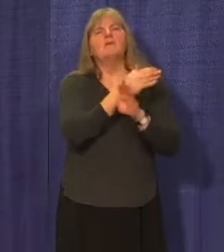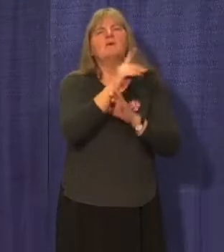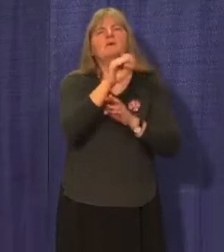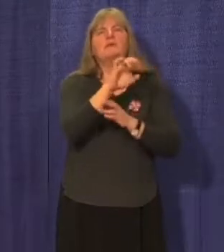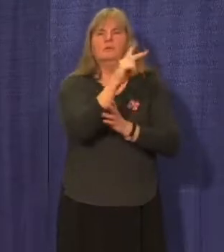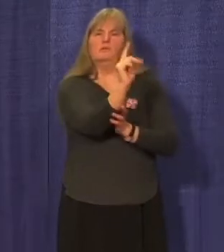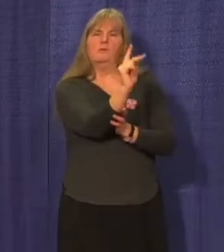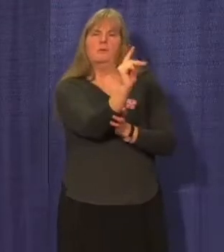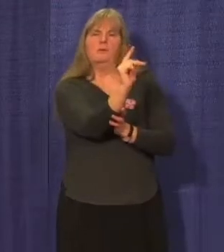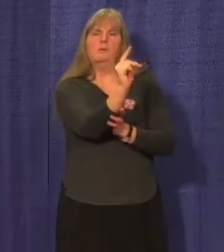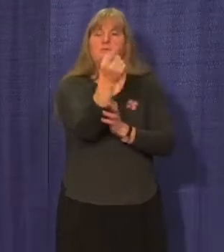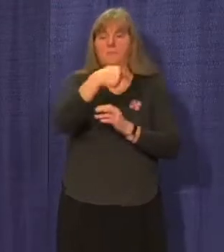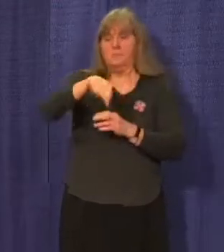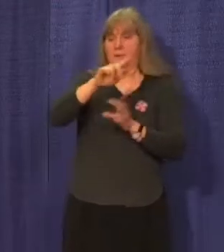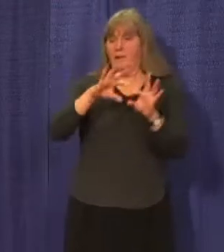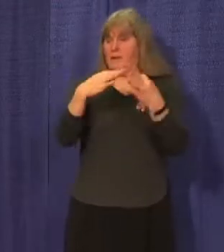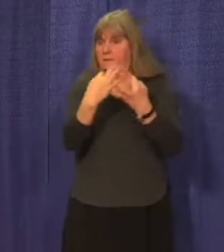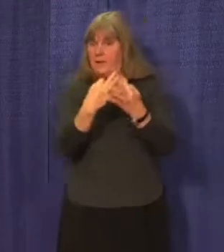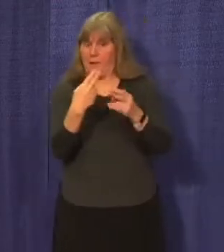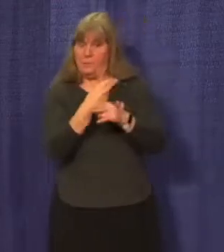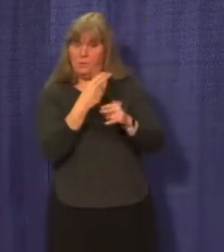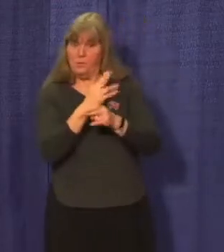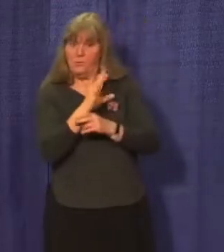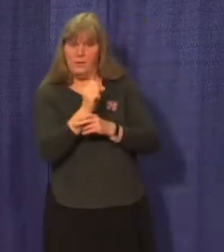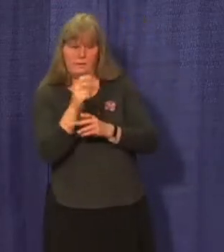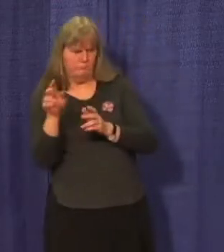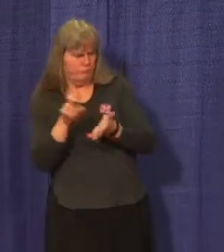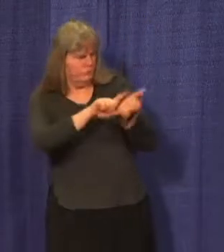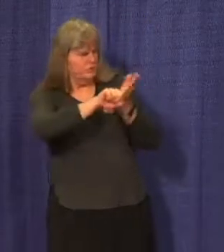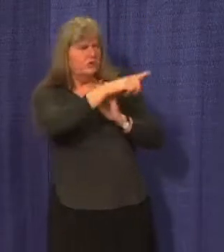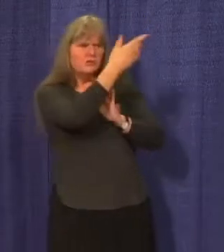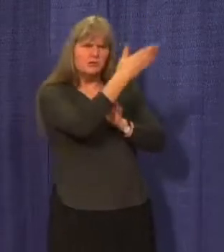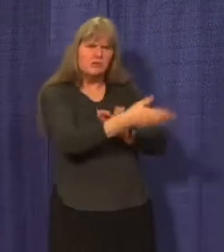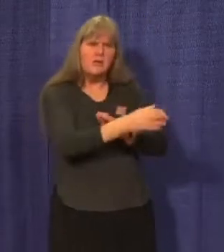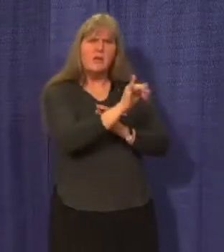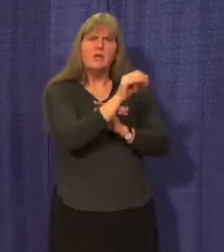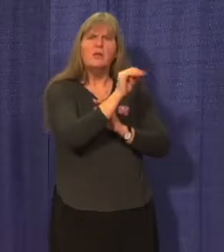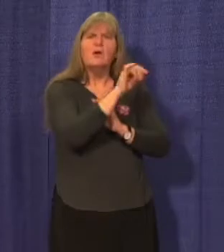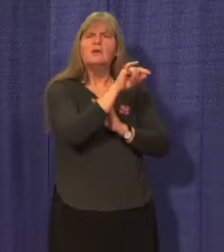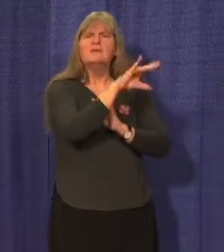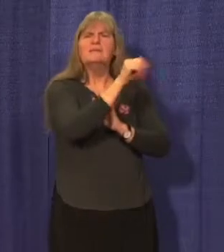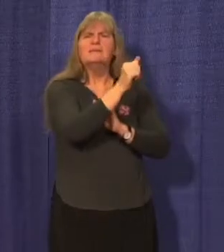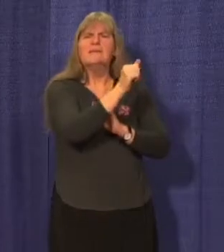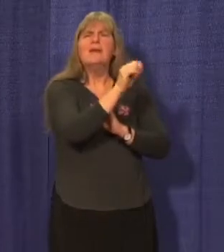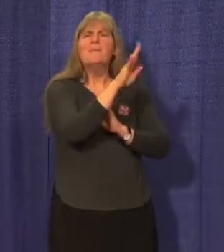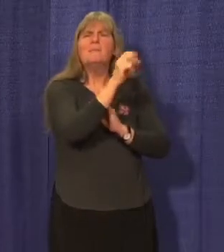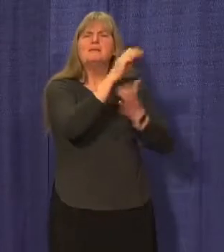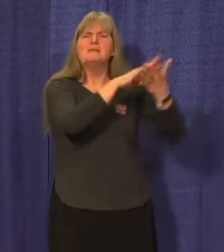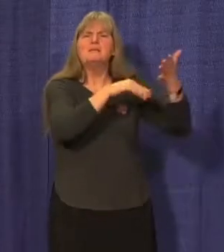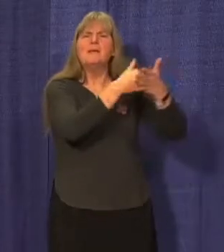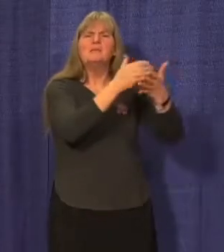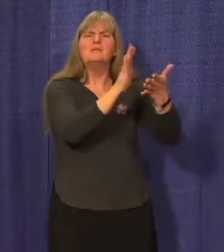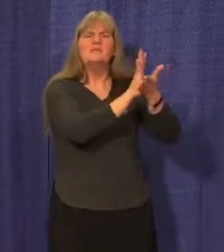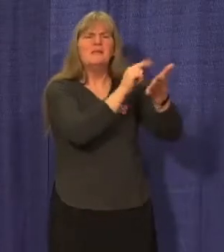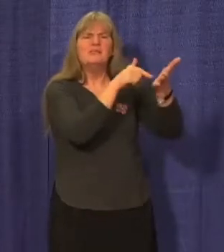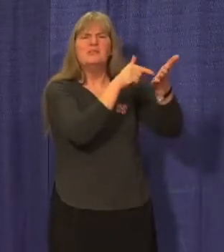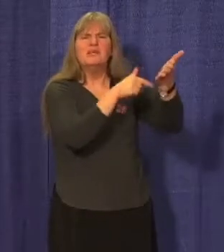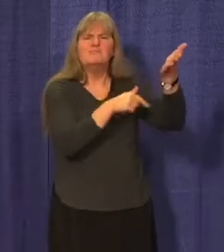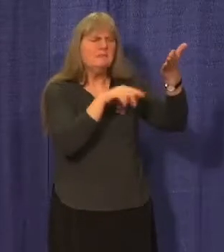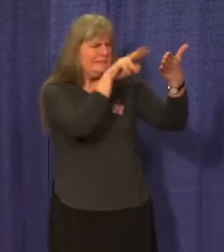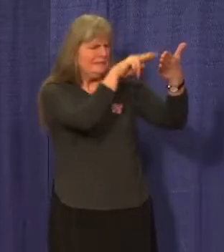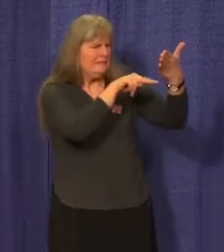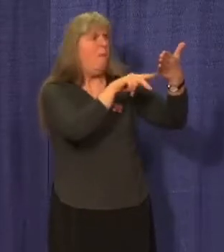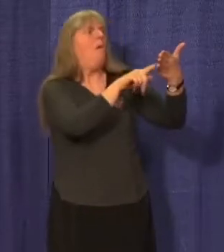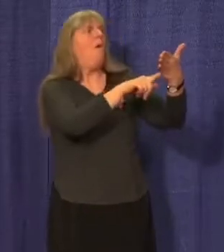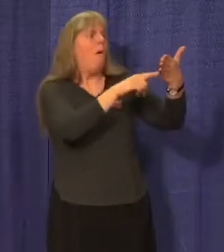families who are currently using the bus to make sure that they check the school bus schedule web page on uconn